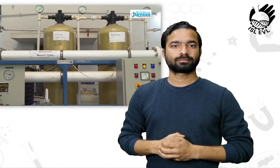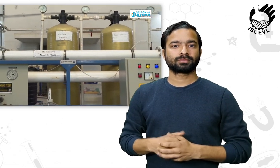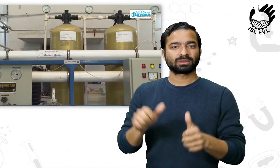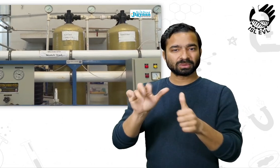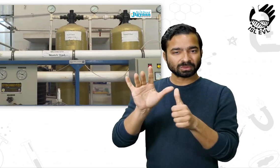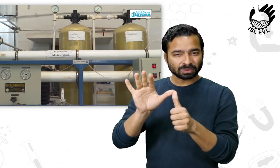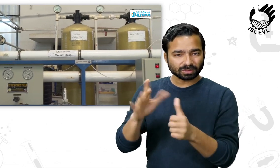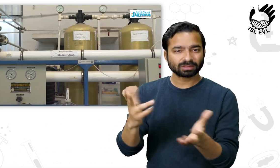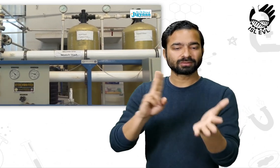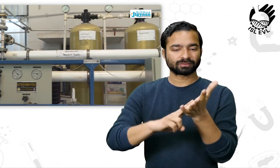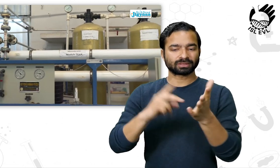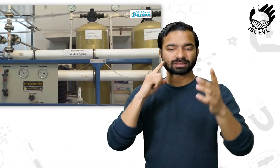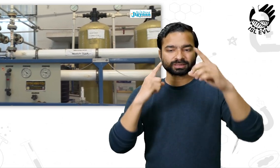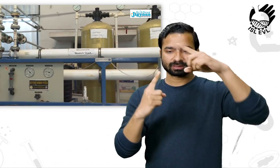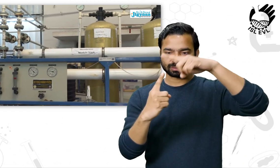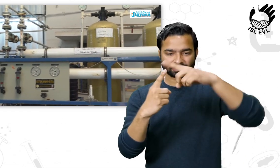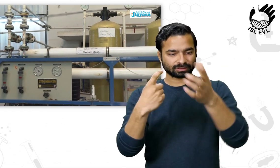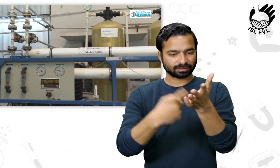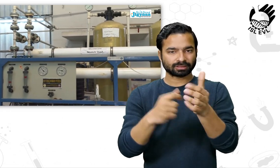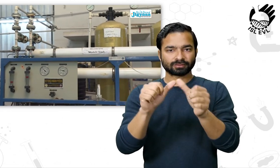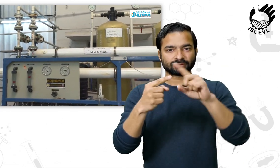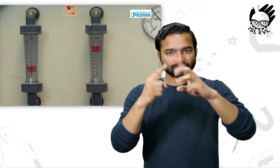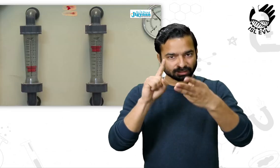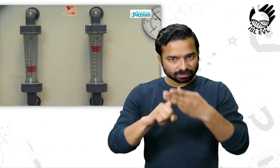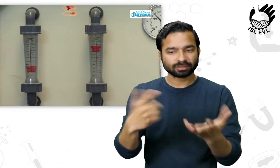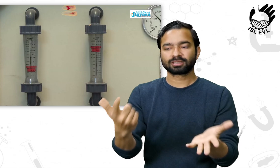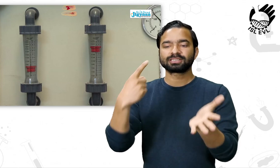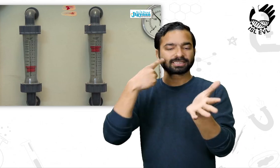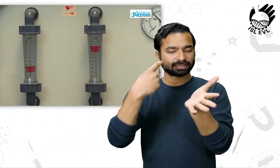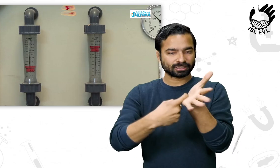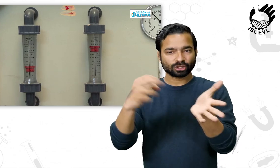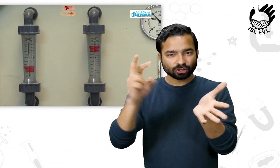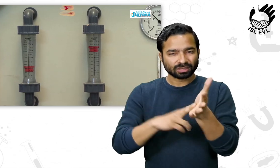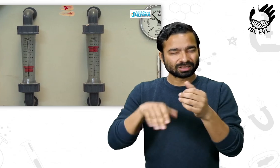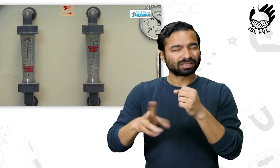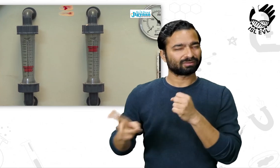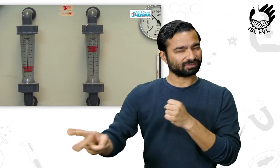as arsenic, nitrate, iron, etc. from the groundwater.